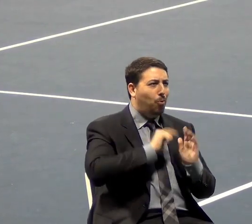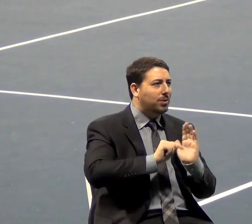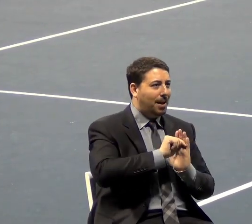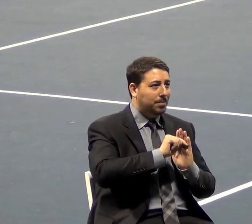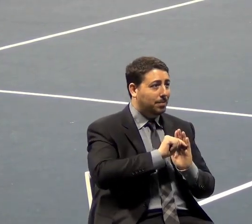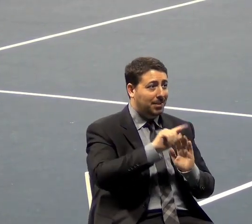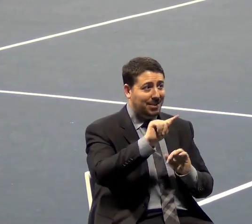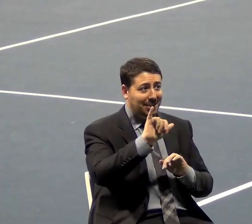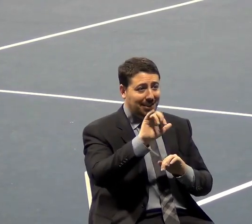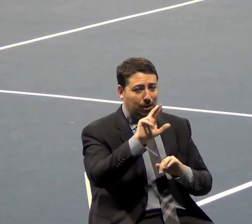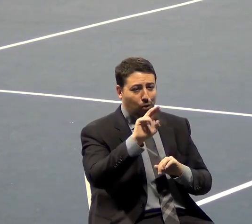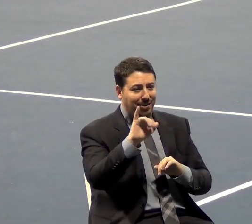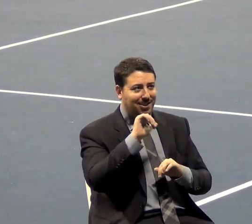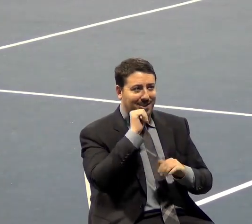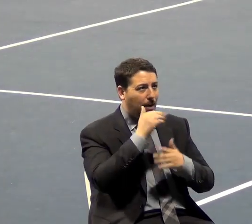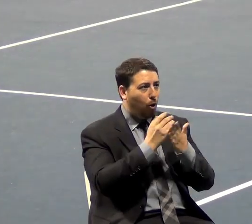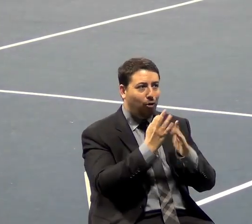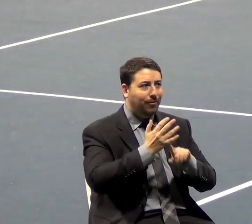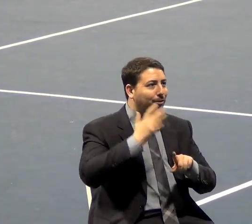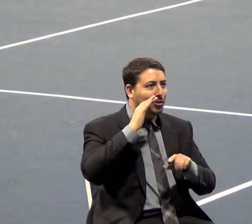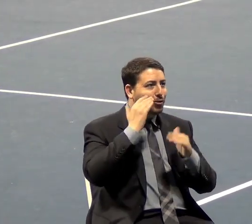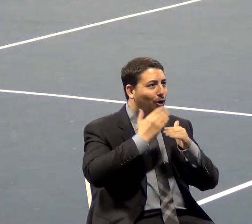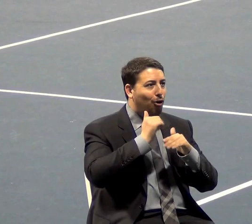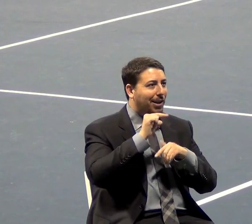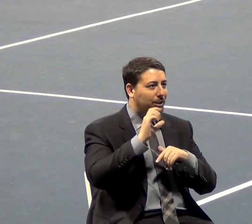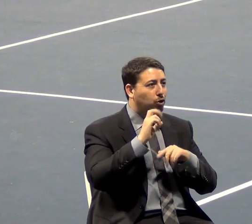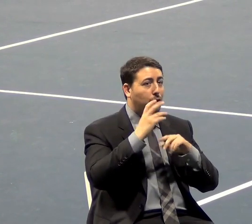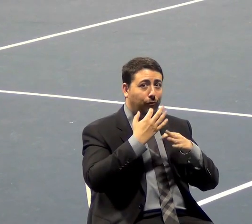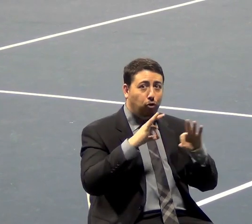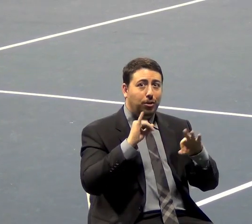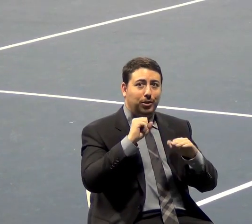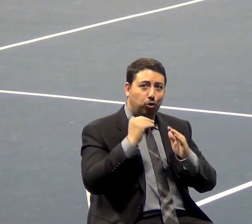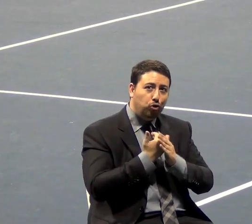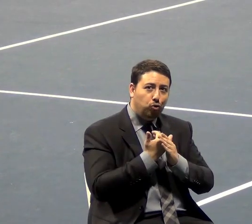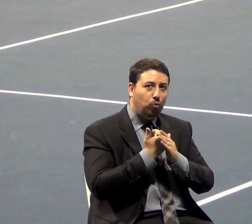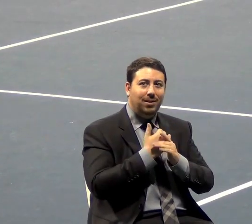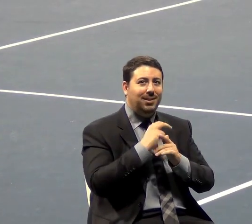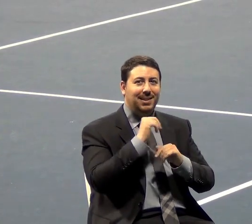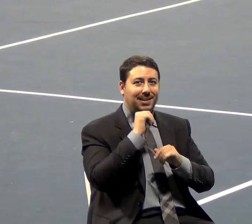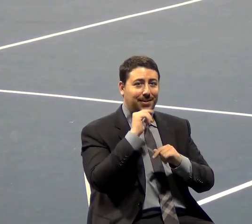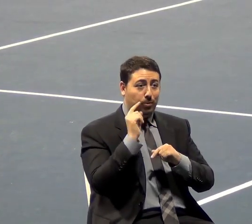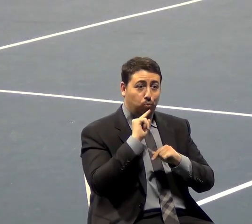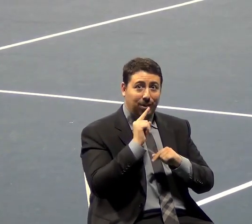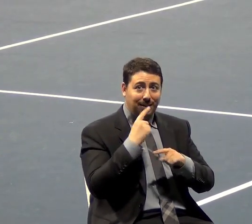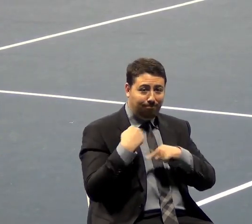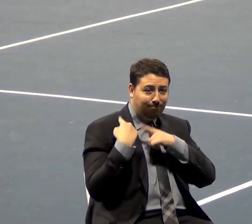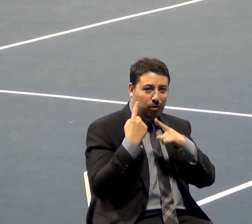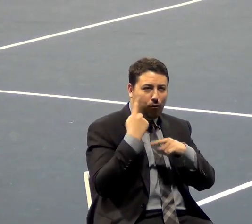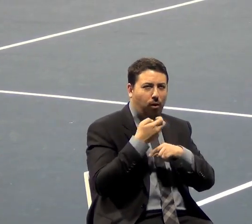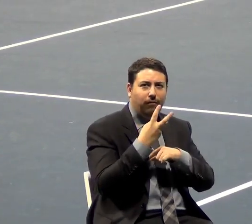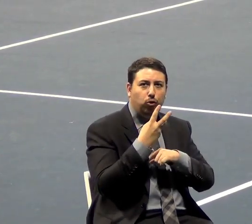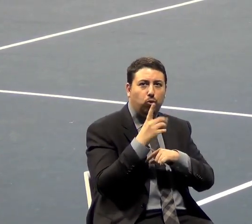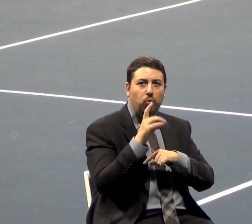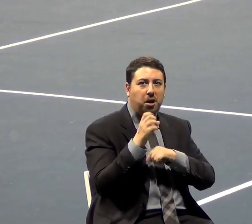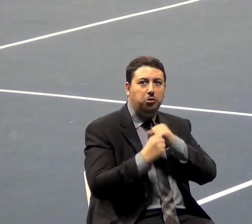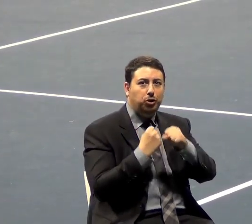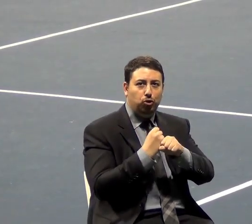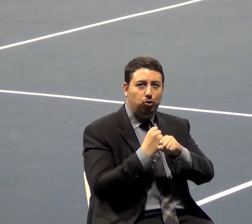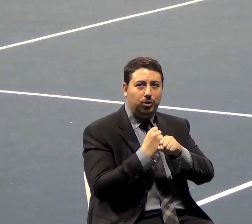the dark ages, not freedom. Freedom is new, it's been tested only a few hundred years. All we have to do is pick up the pieces